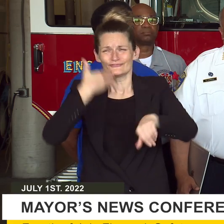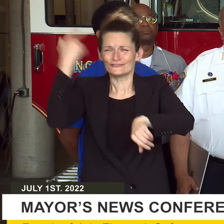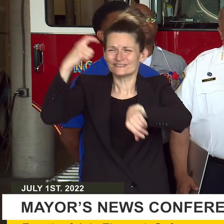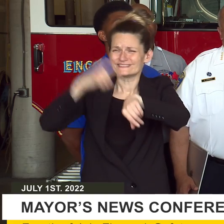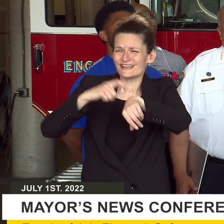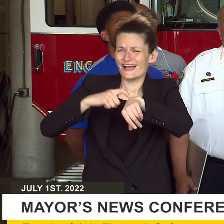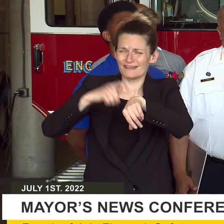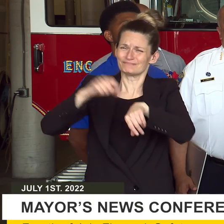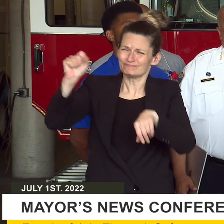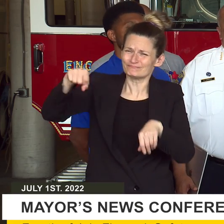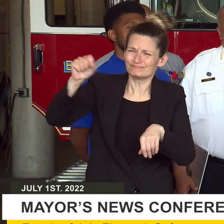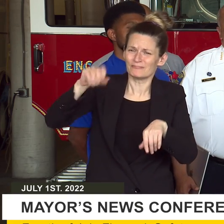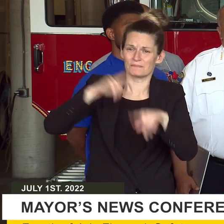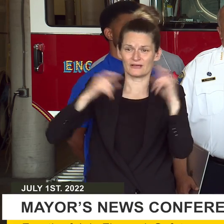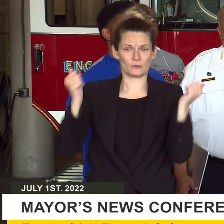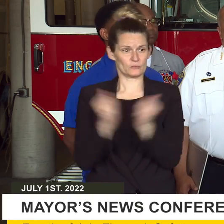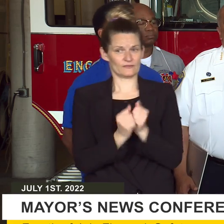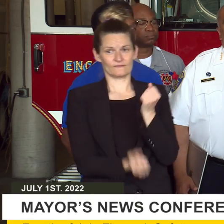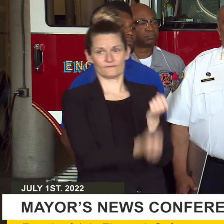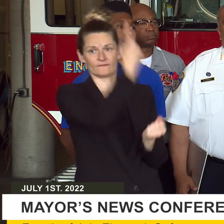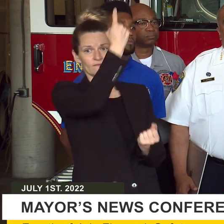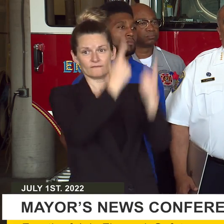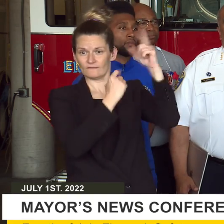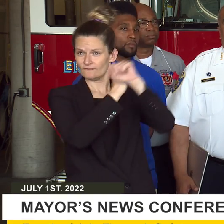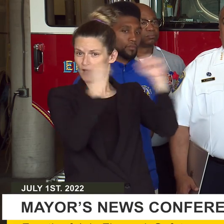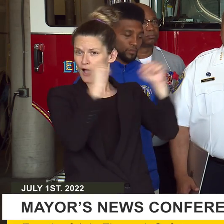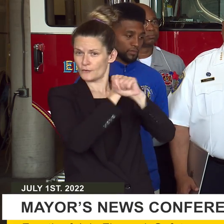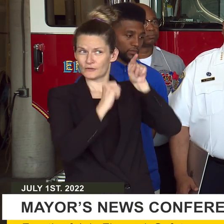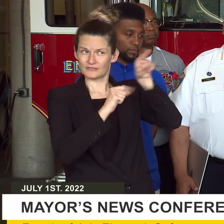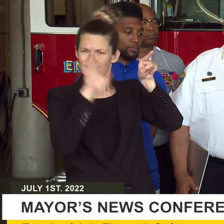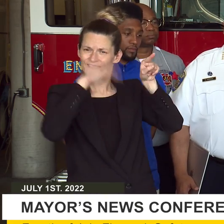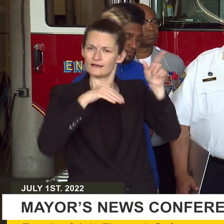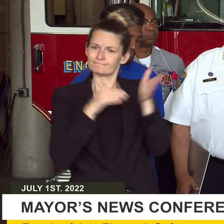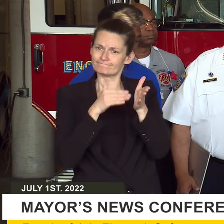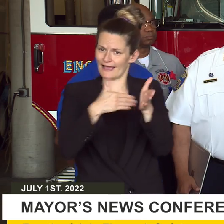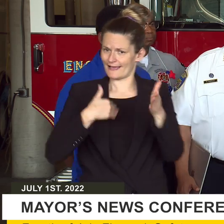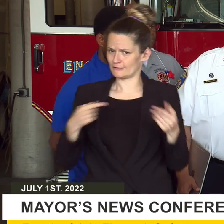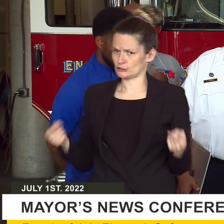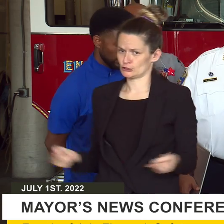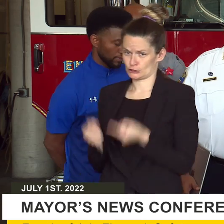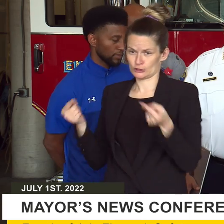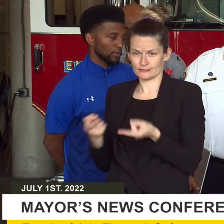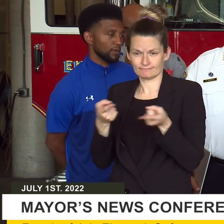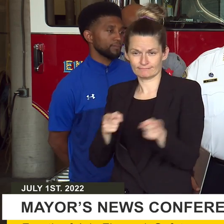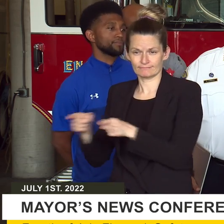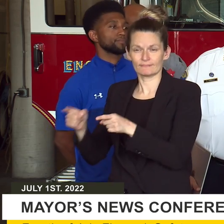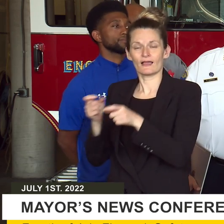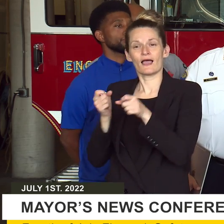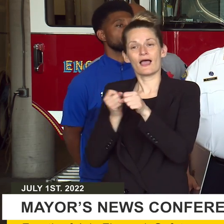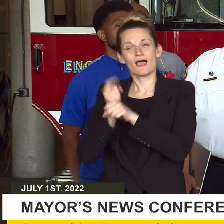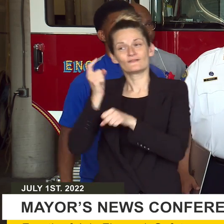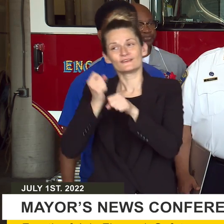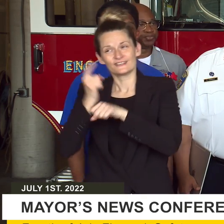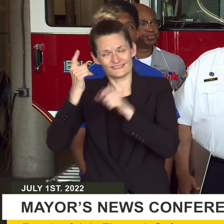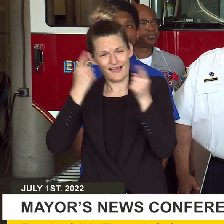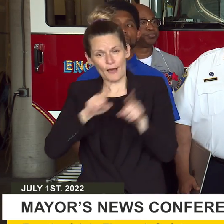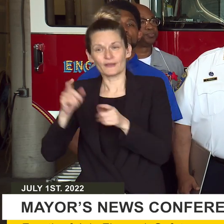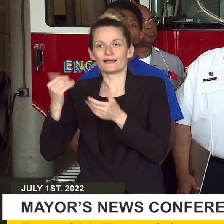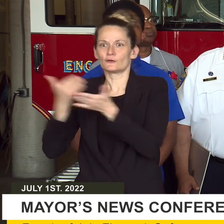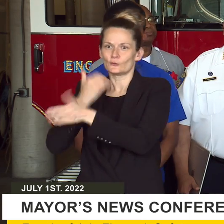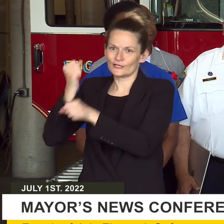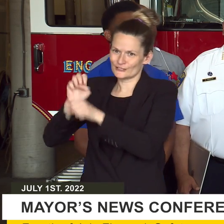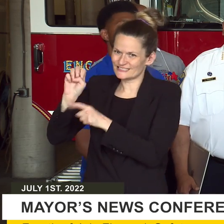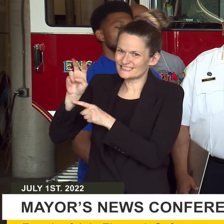Fireworks-related injuries are most common on 4th of July and New Year's Eve. Fireworks can cause death and injury, including